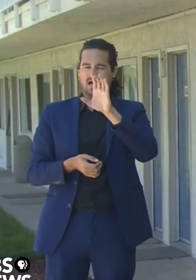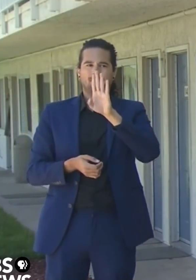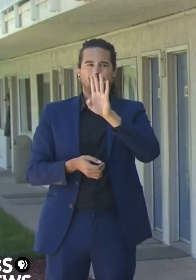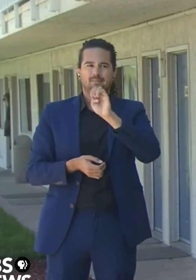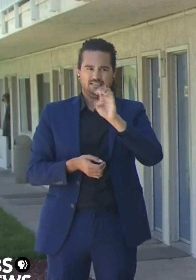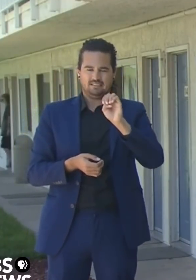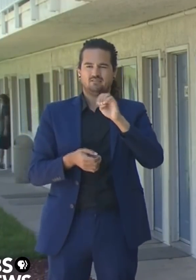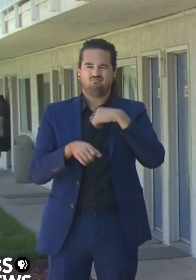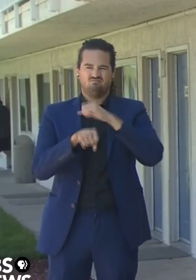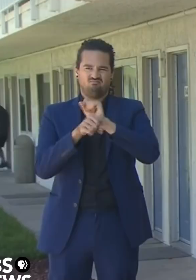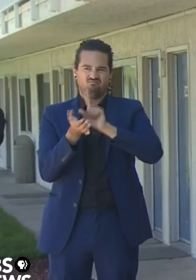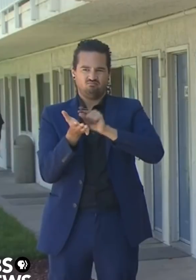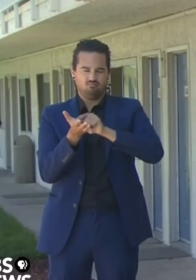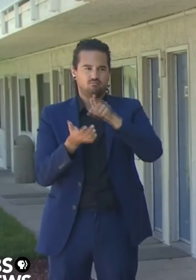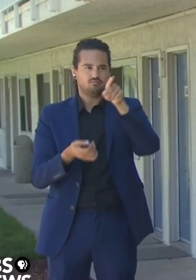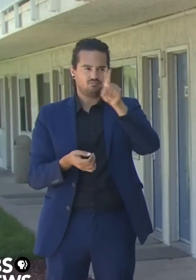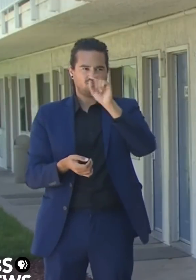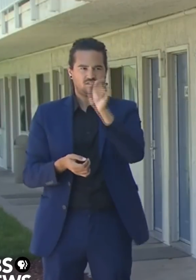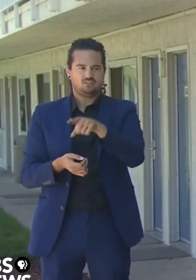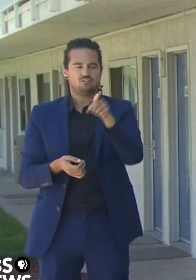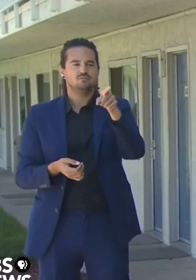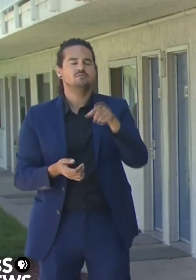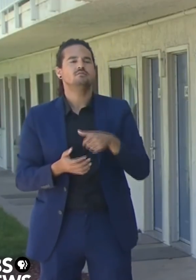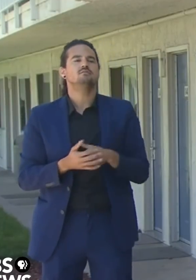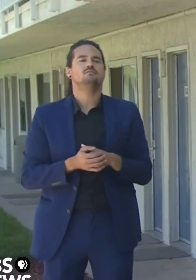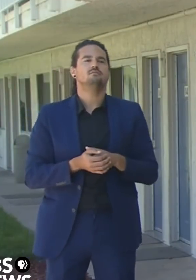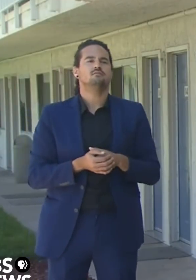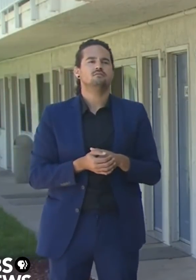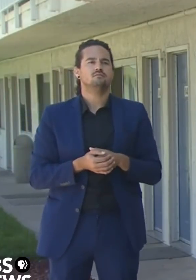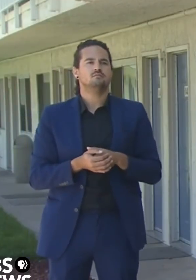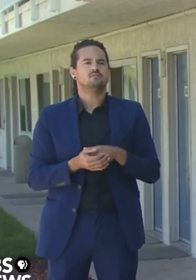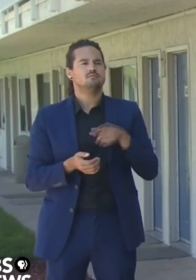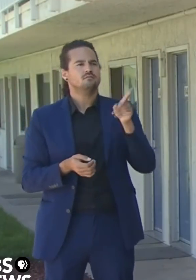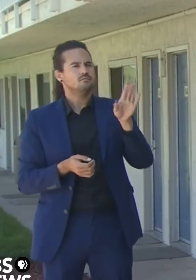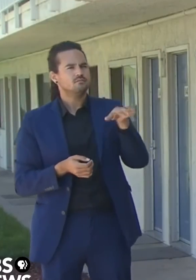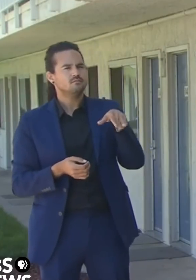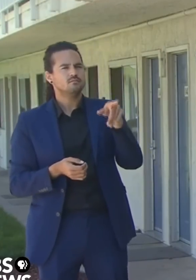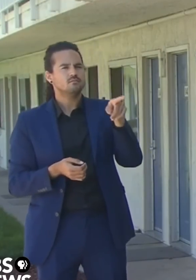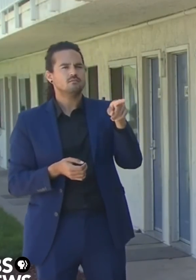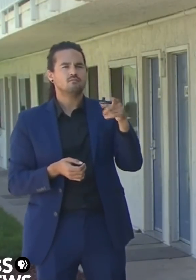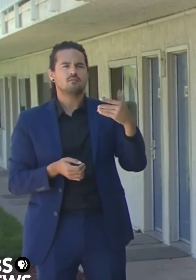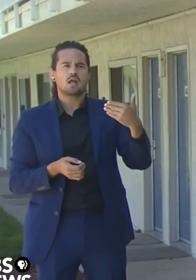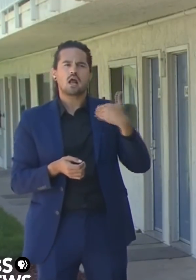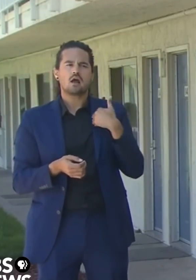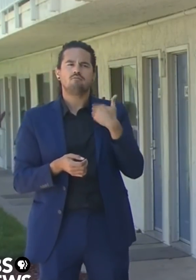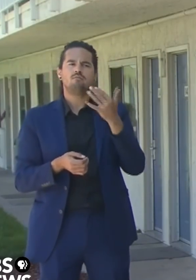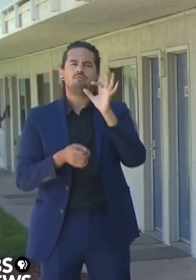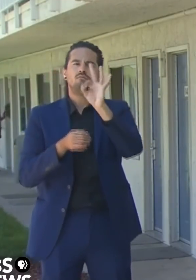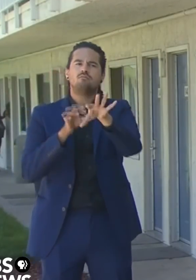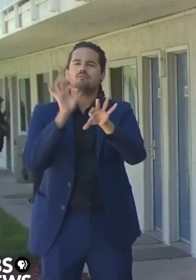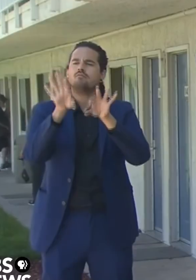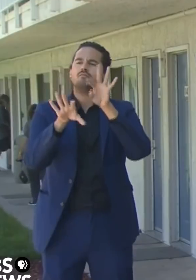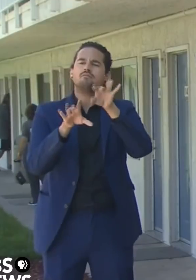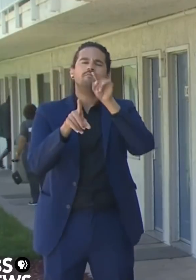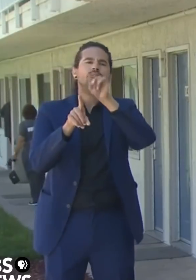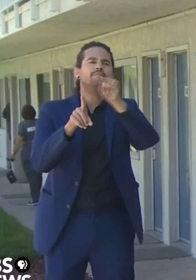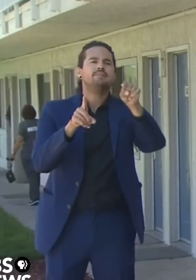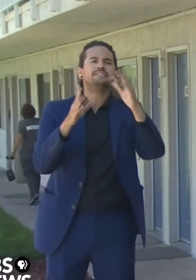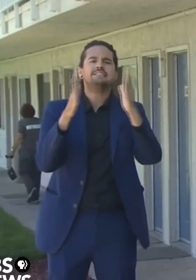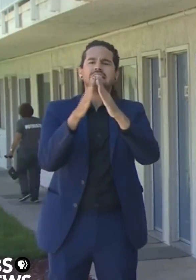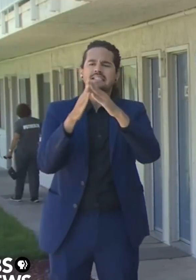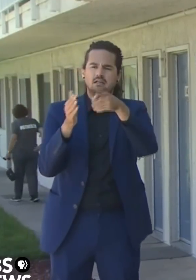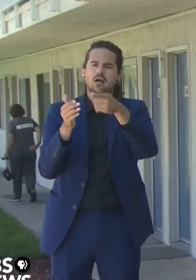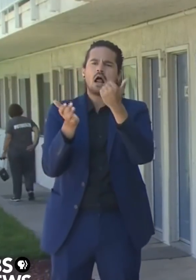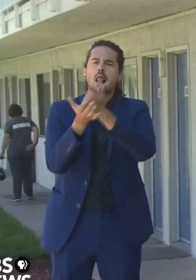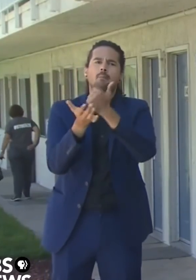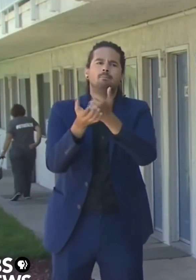participate in the program? And if not, do you anticipate that some cities will oppose or decline to participate? I guess some